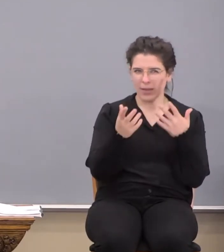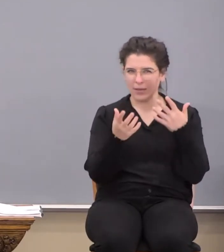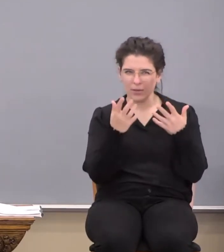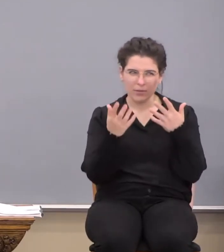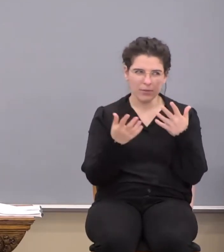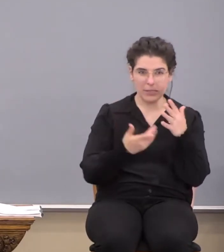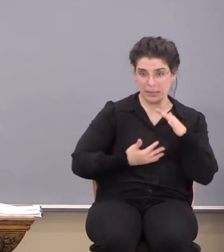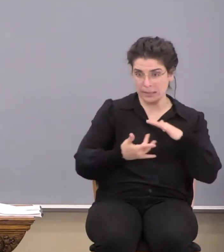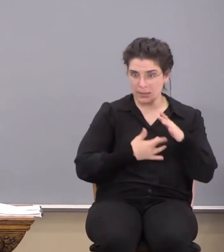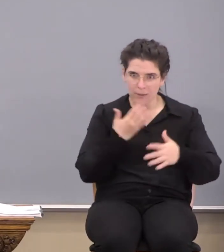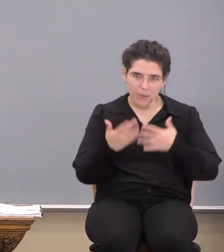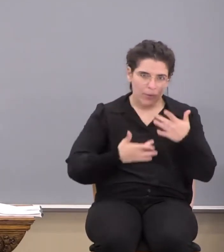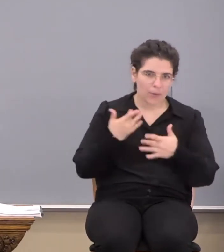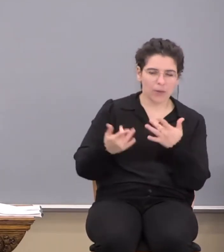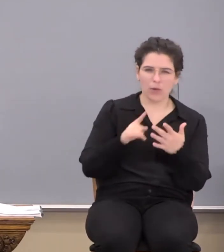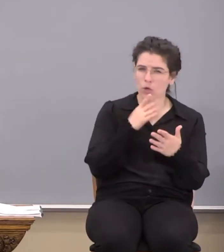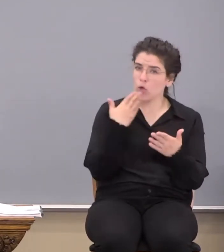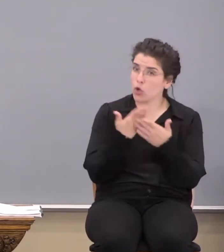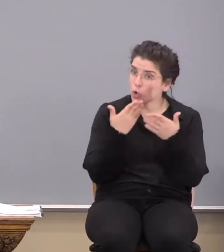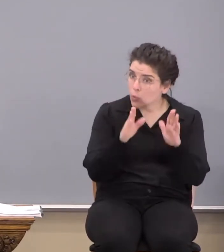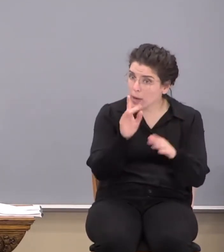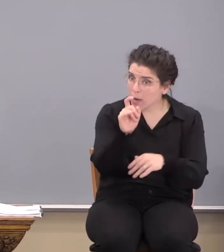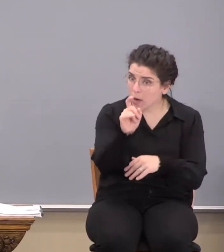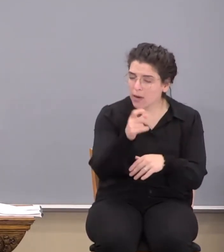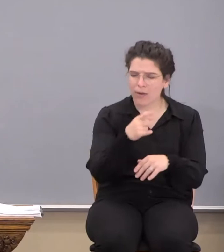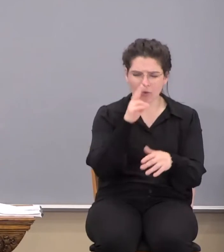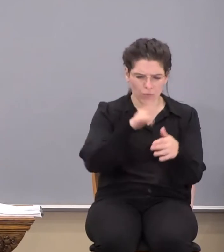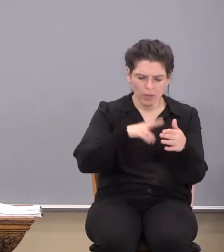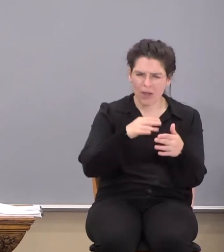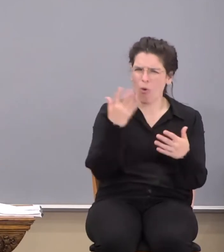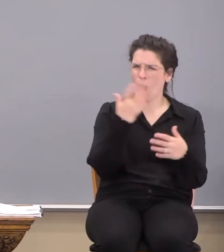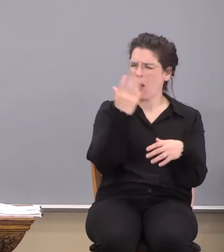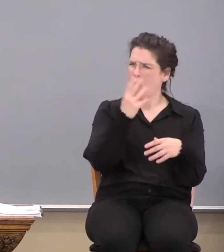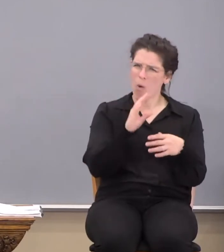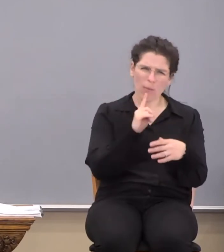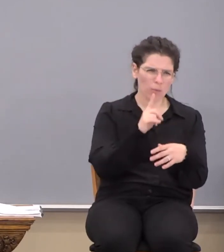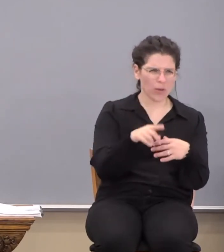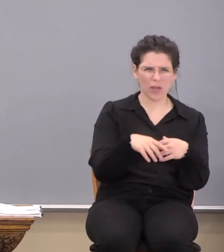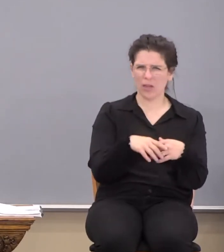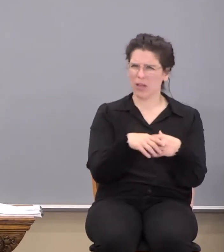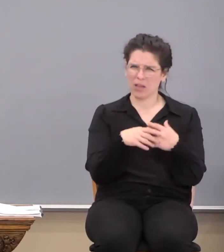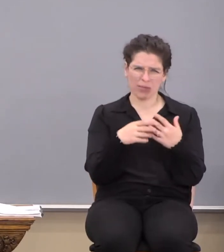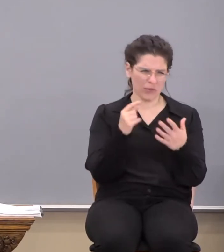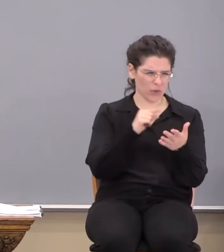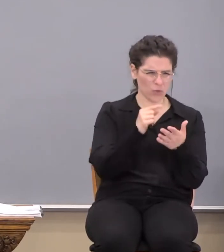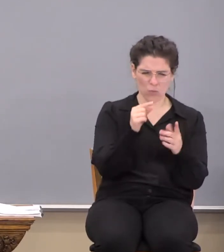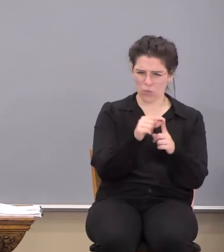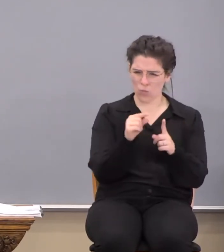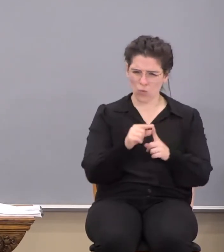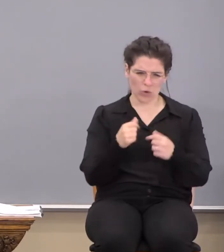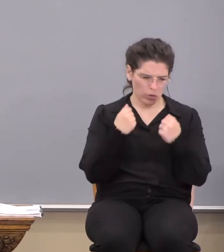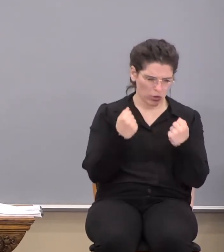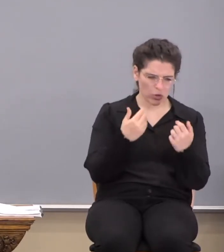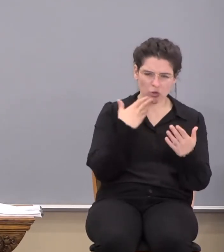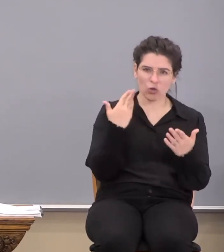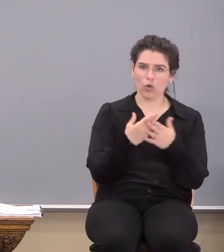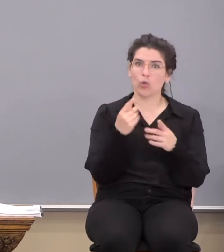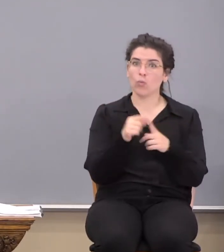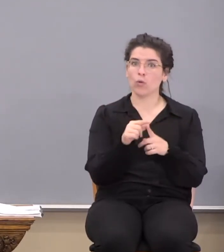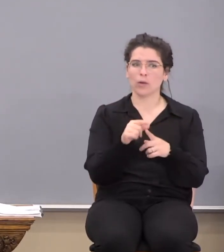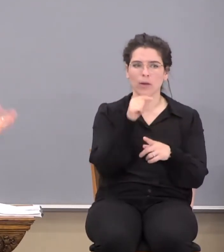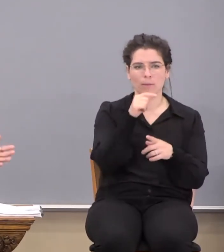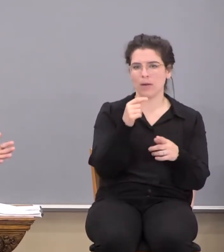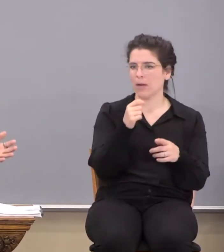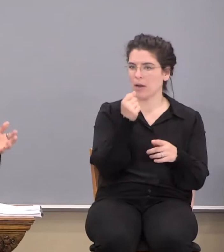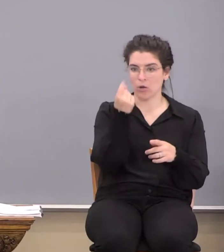stir you up in a good way? Just when you read that, you go, Wow, I mean, God, the word assurance is a good word. I may not